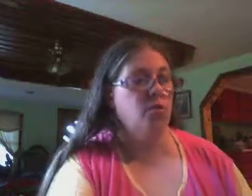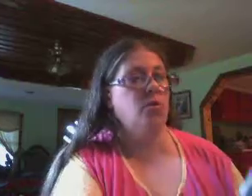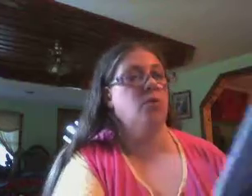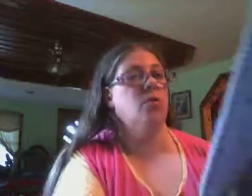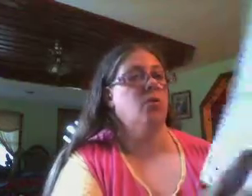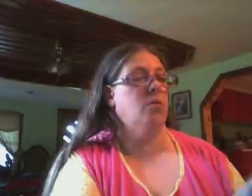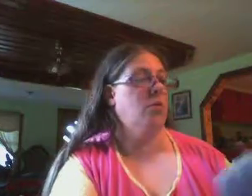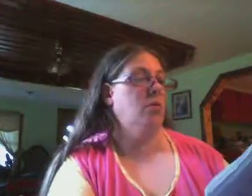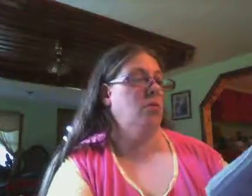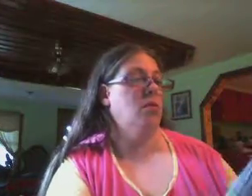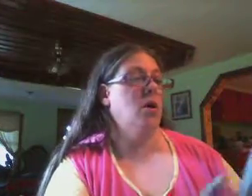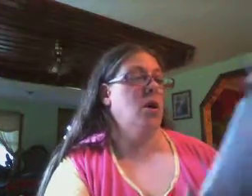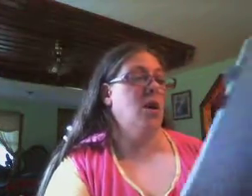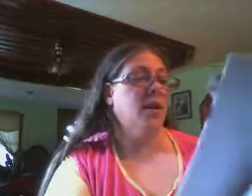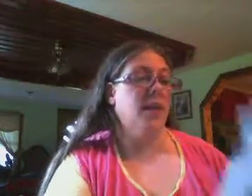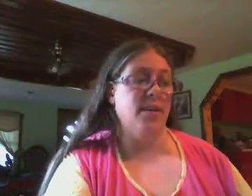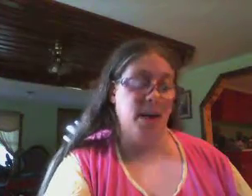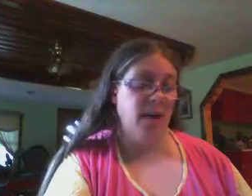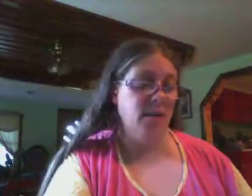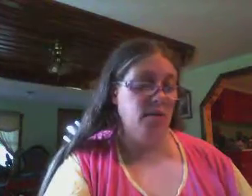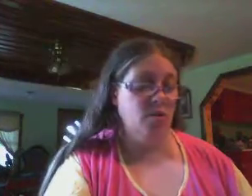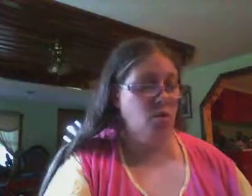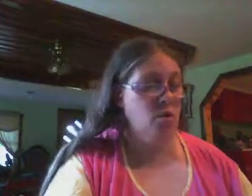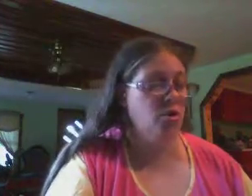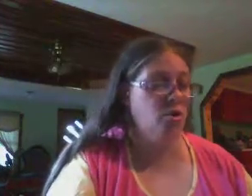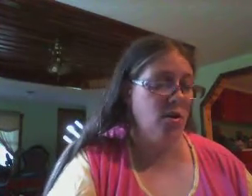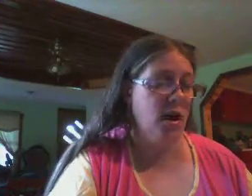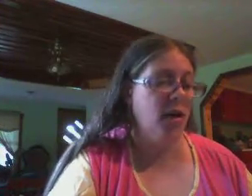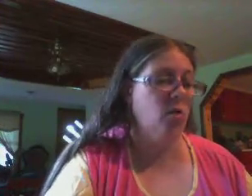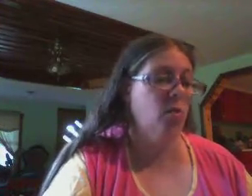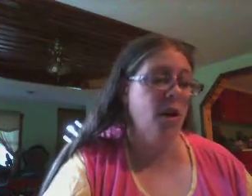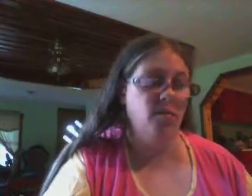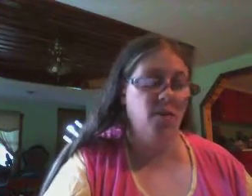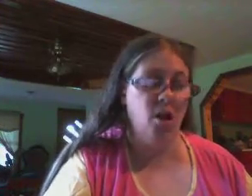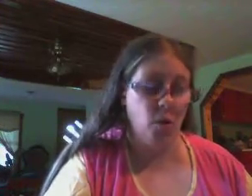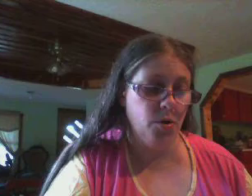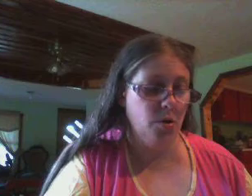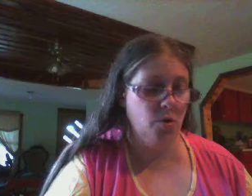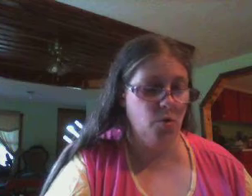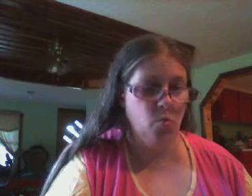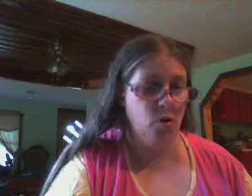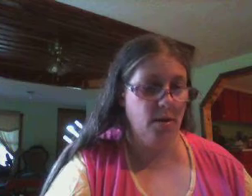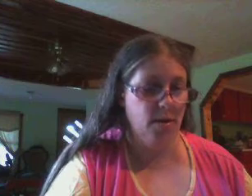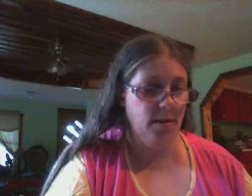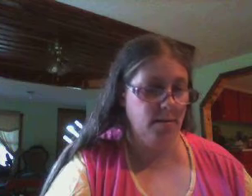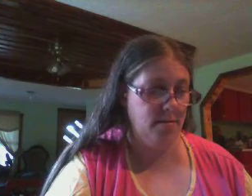can date, start dating, whenever the oldest one dates.